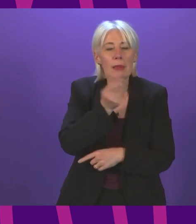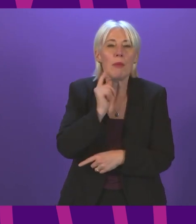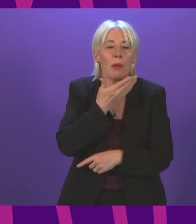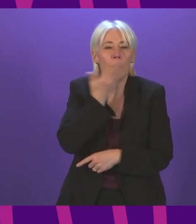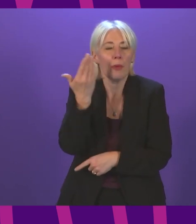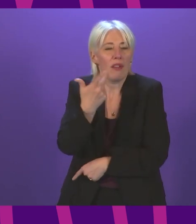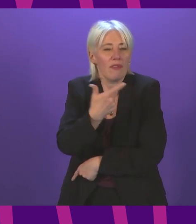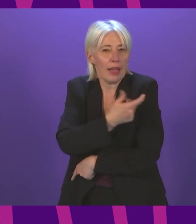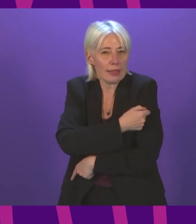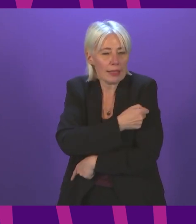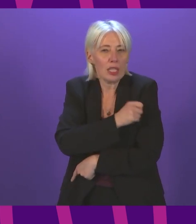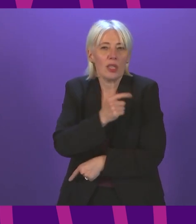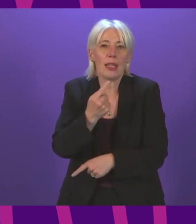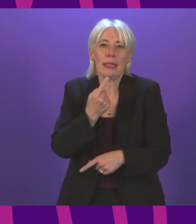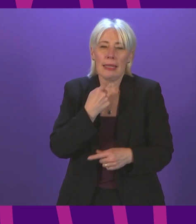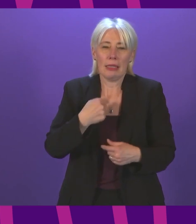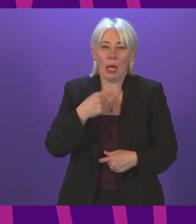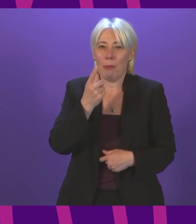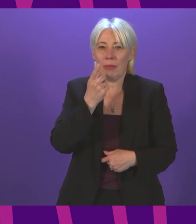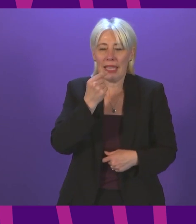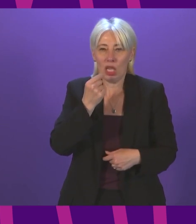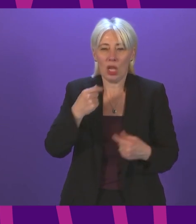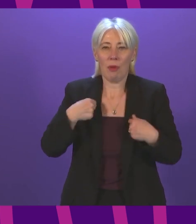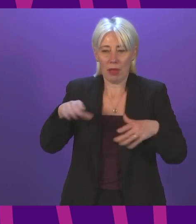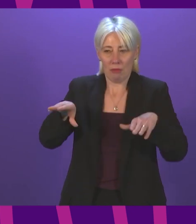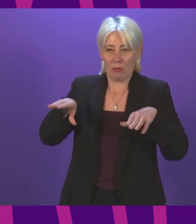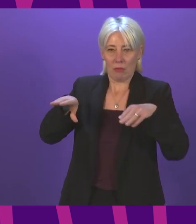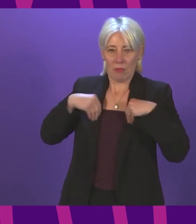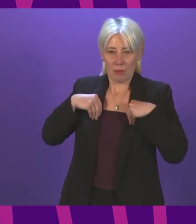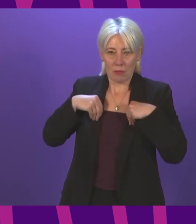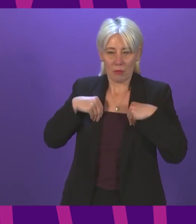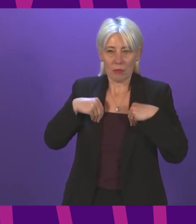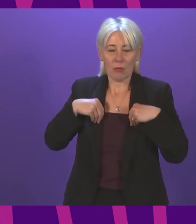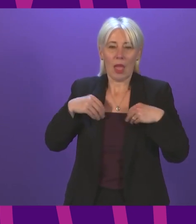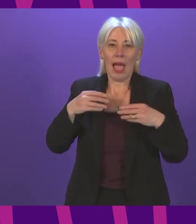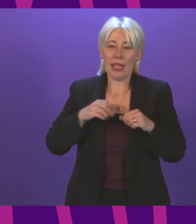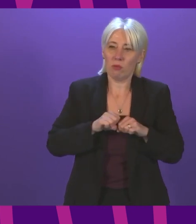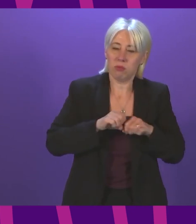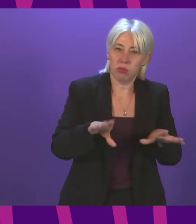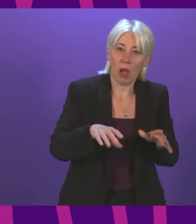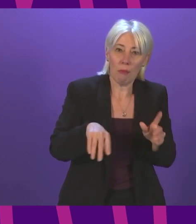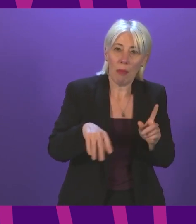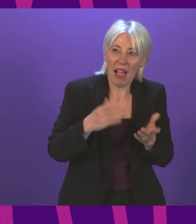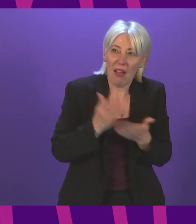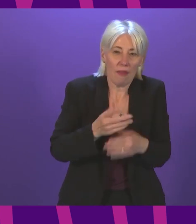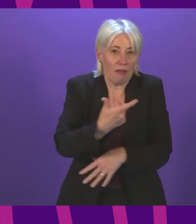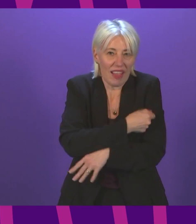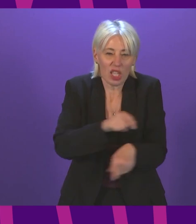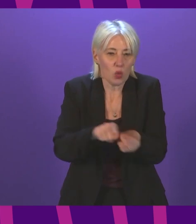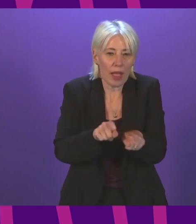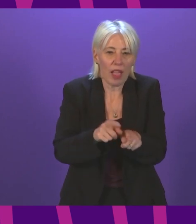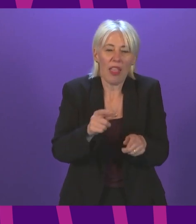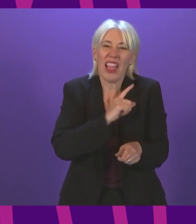have expressed concern about the potential to catch and transmit Covid-19, even after having been vaccinated and cited this as a reason for their